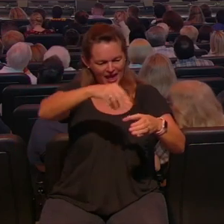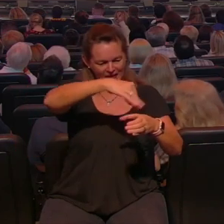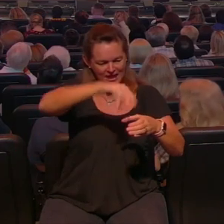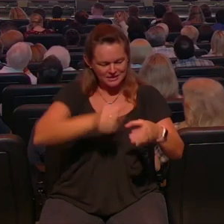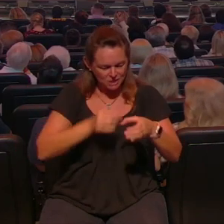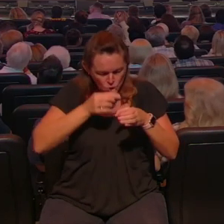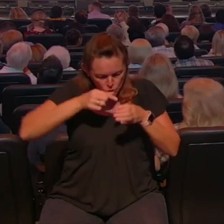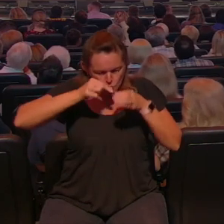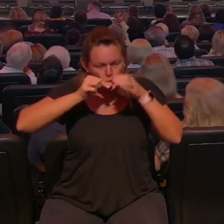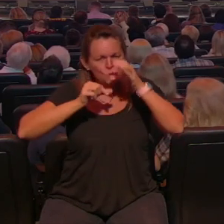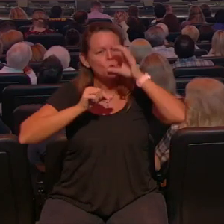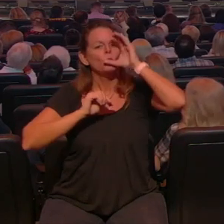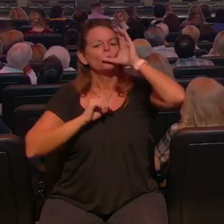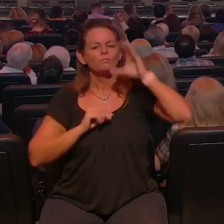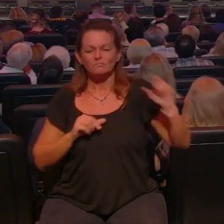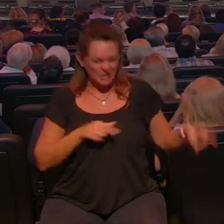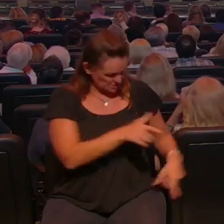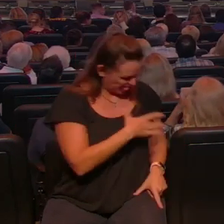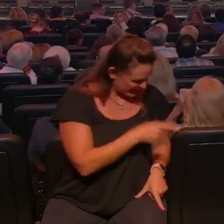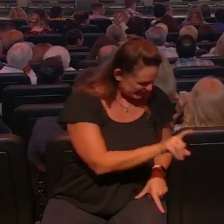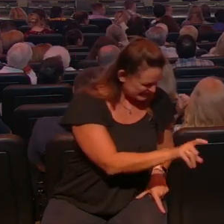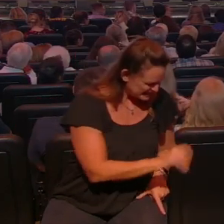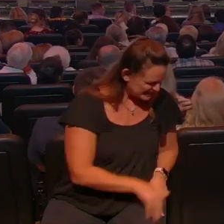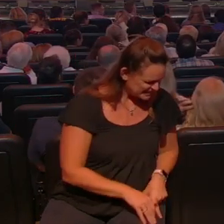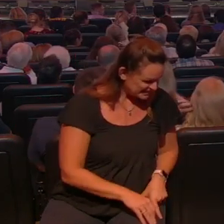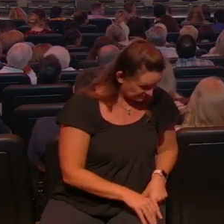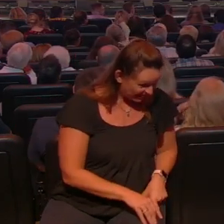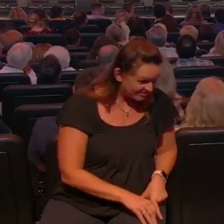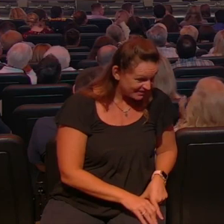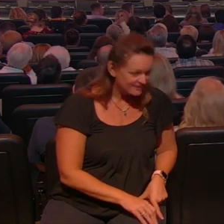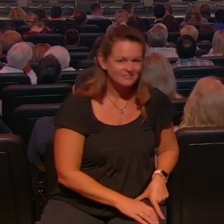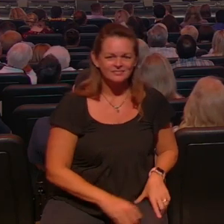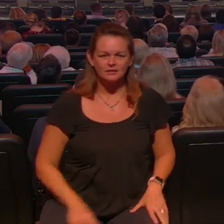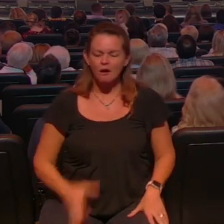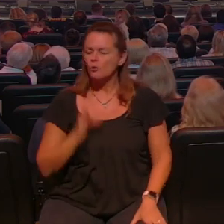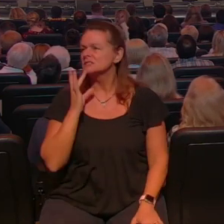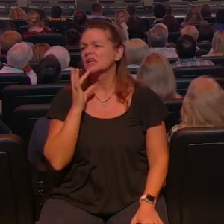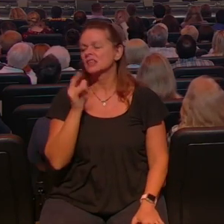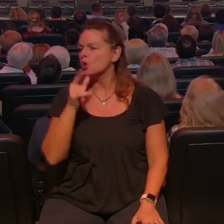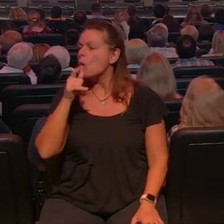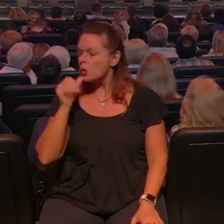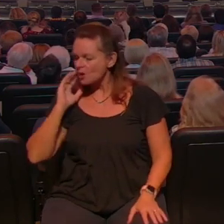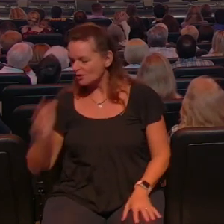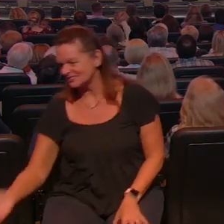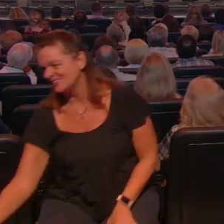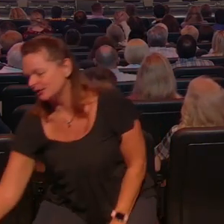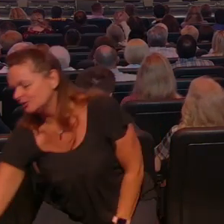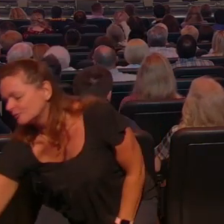you like it Pastor Tom okay okay so let's just take a poll all the campuses okay and the churches that